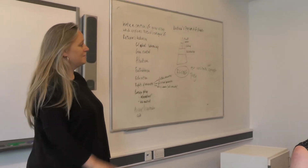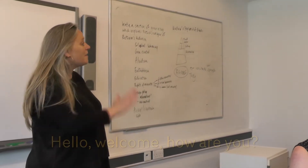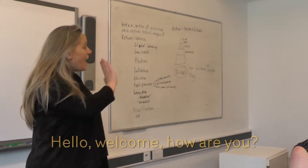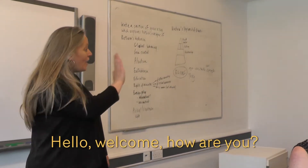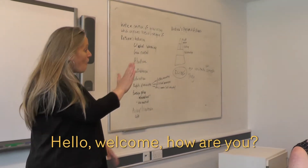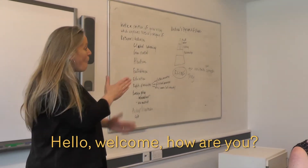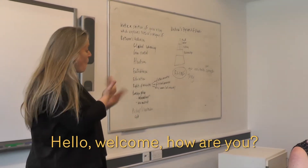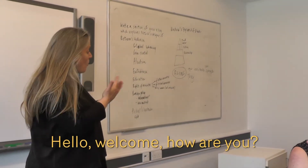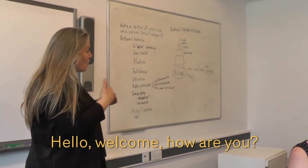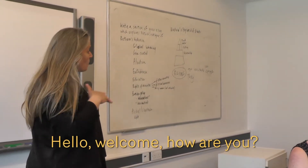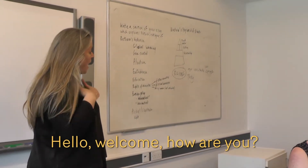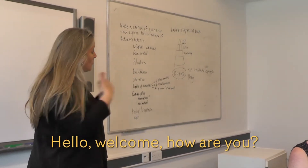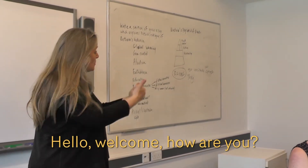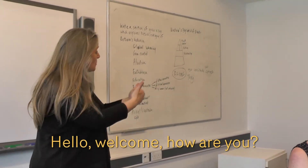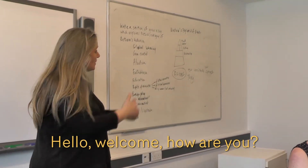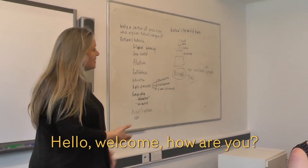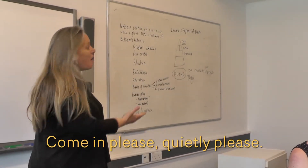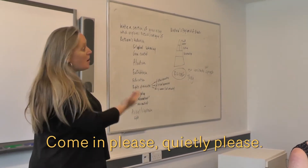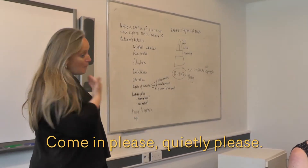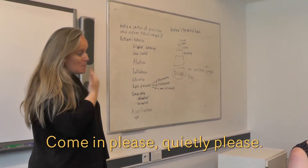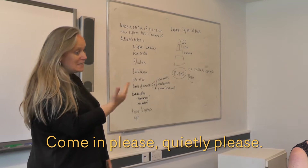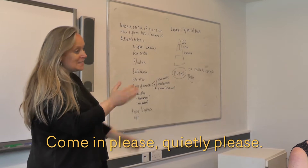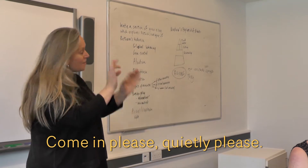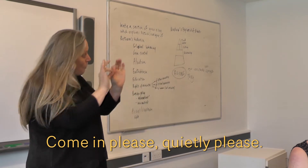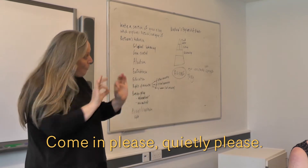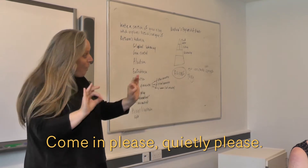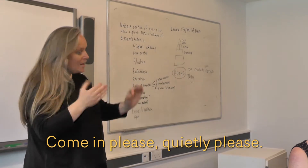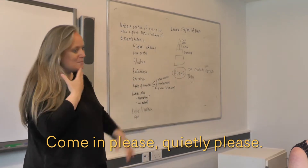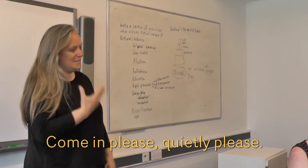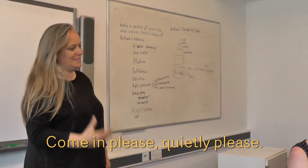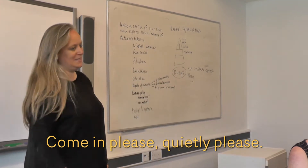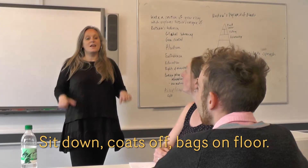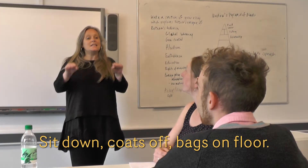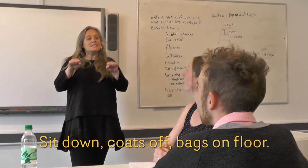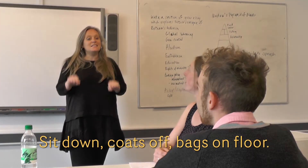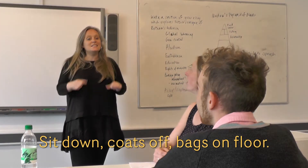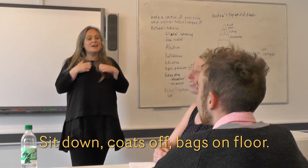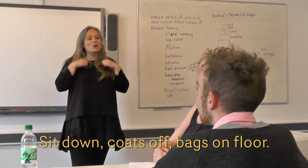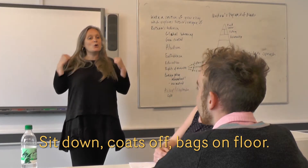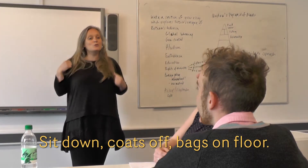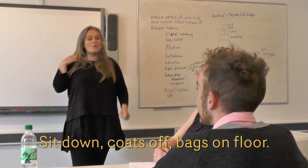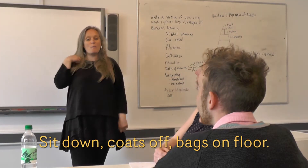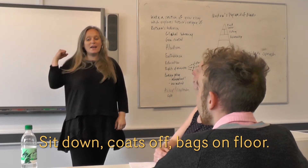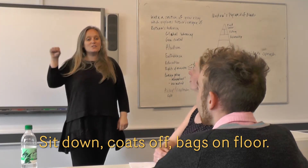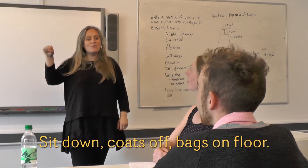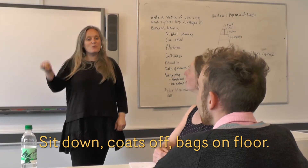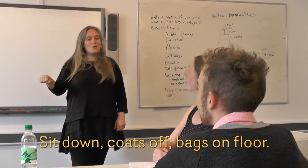Hello, welcome, how are you? Come in please, quietly please. Sit down, coats of bags on floor,